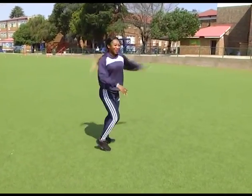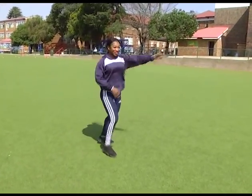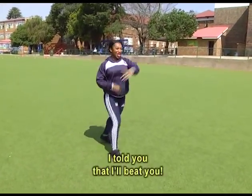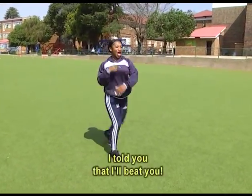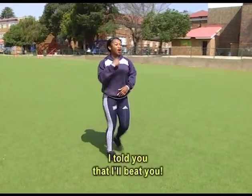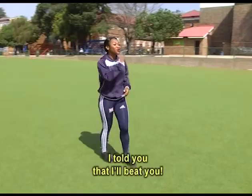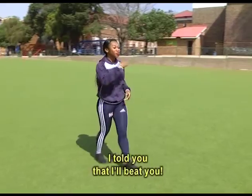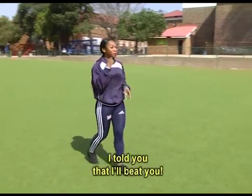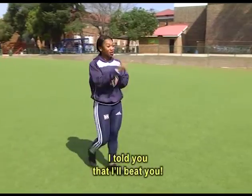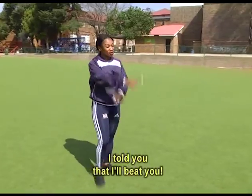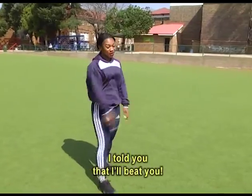I told you that I'll beat you.